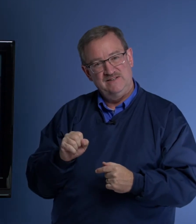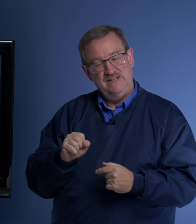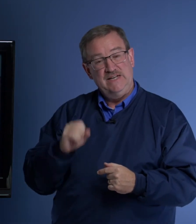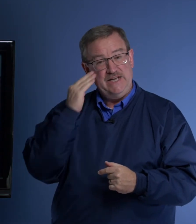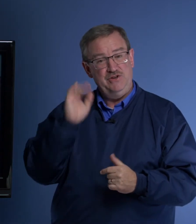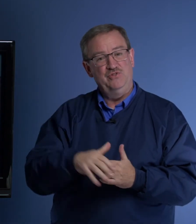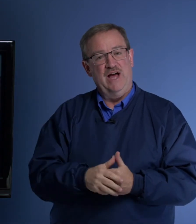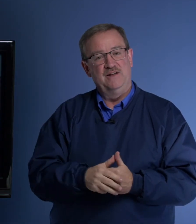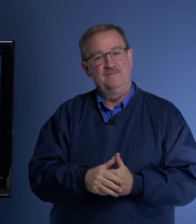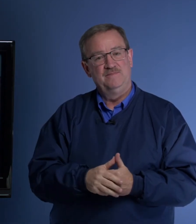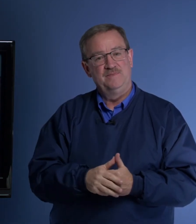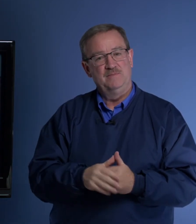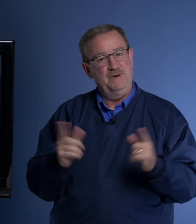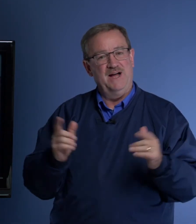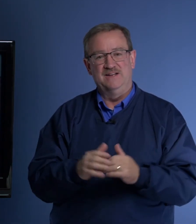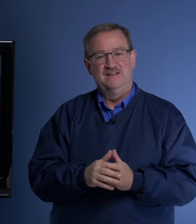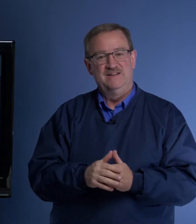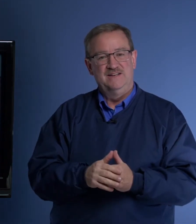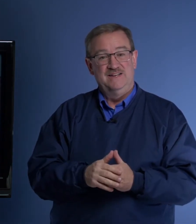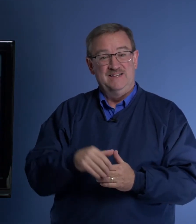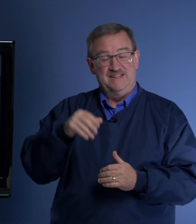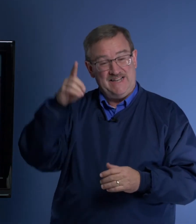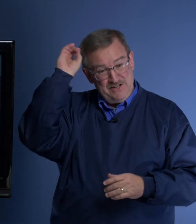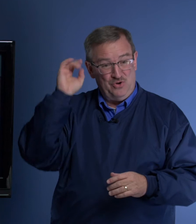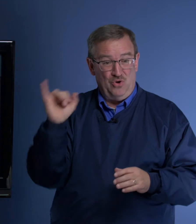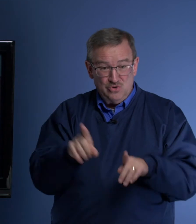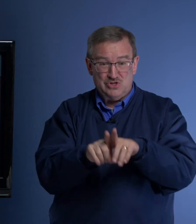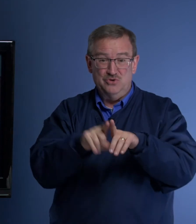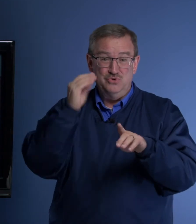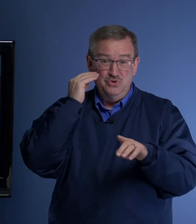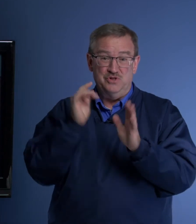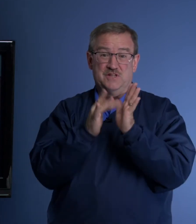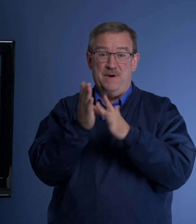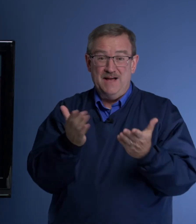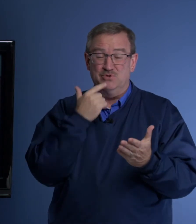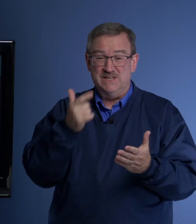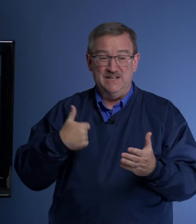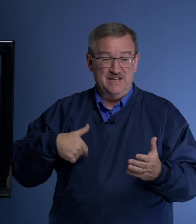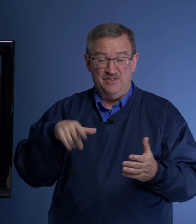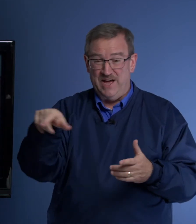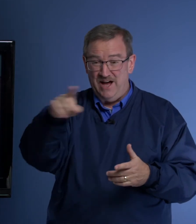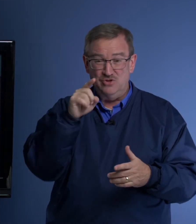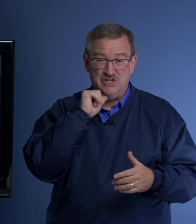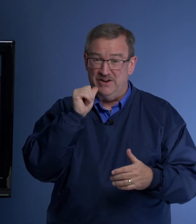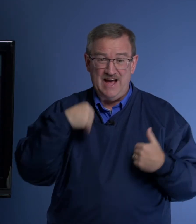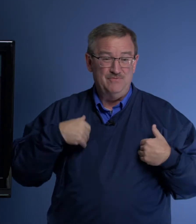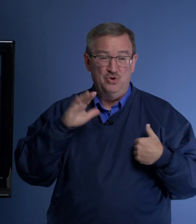He knew that. But Daniel also knew that the Bible said that thou shalt have no